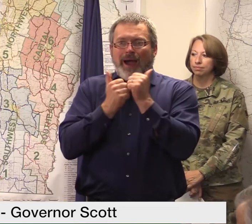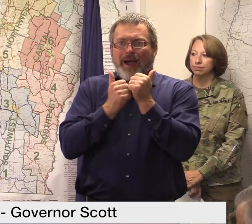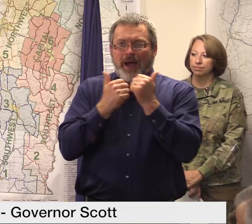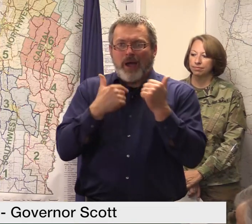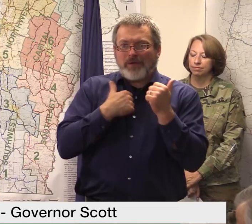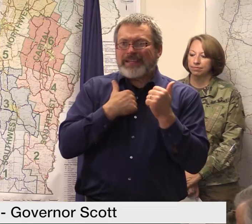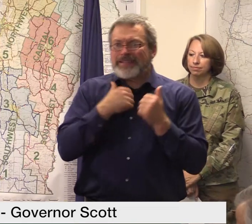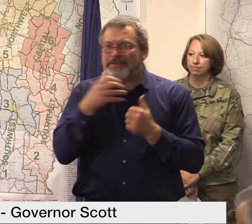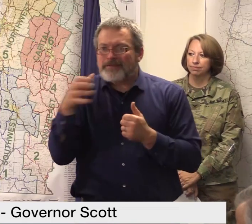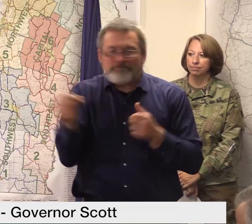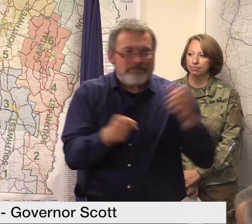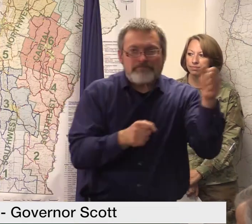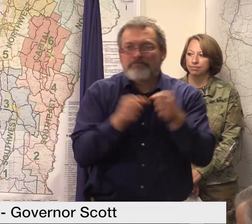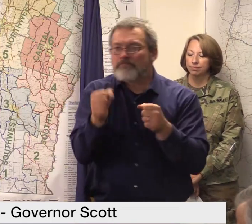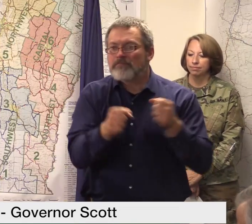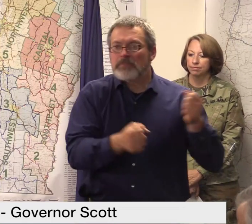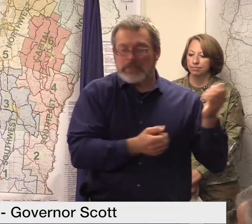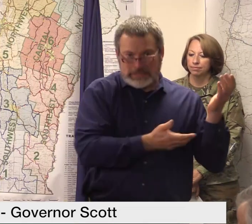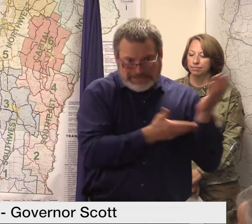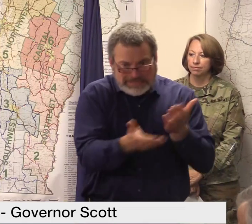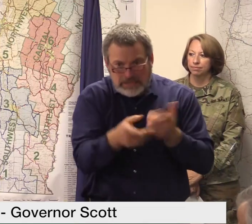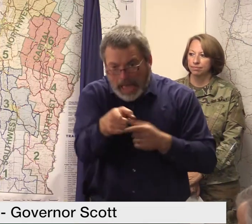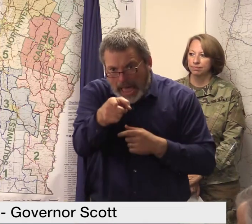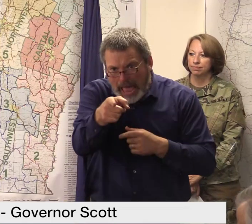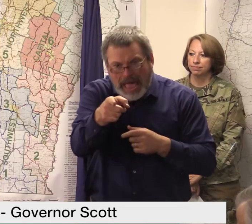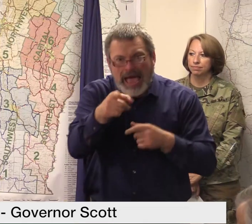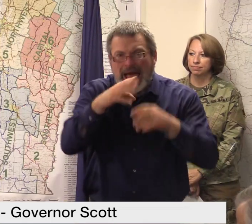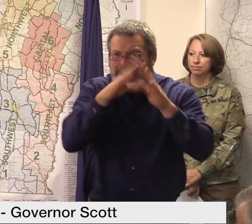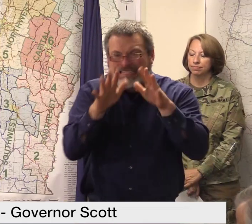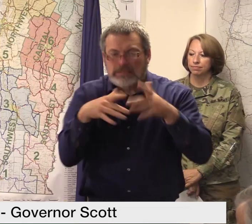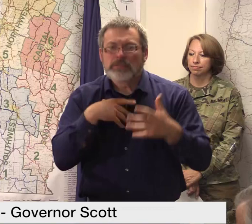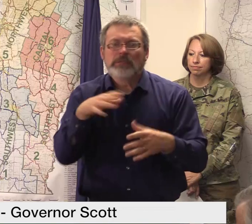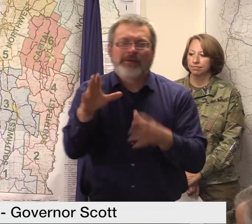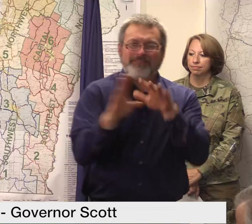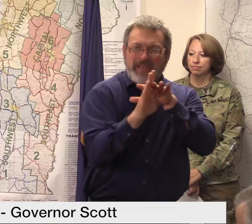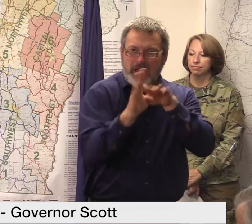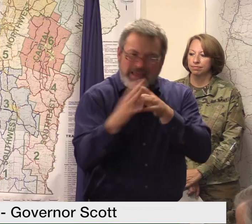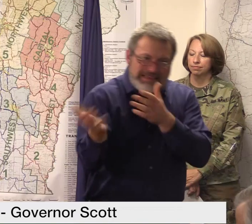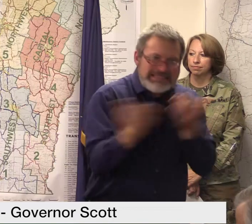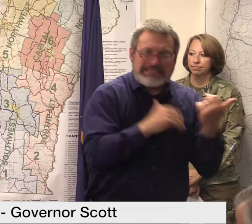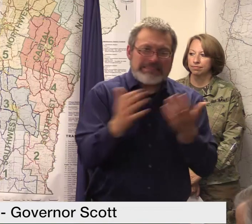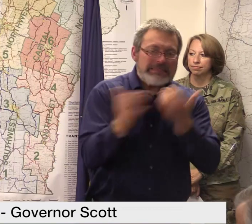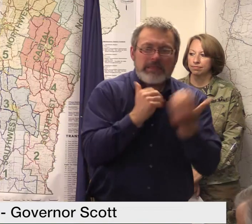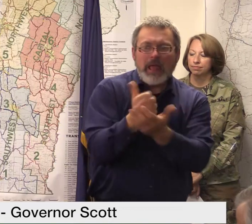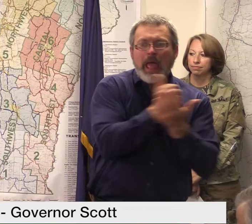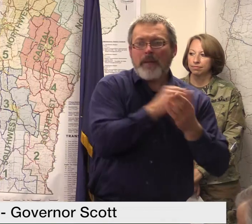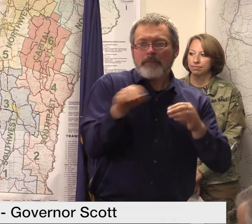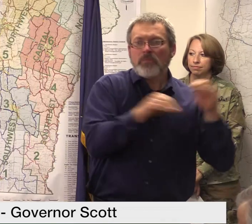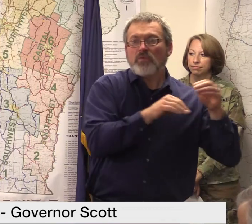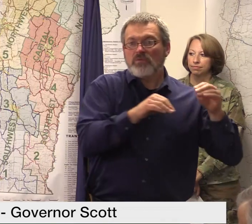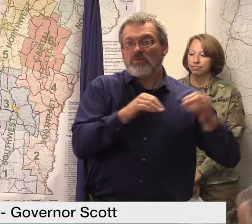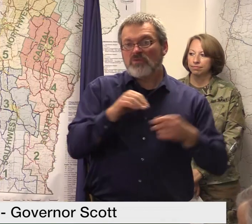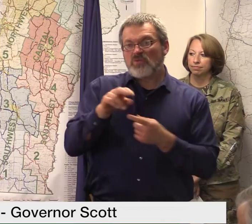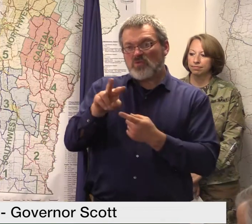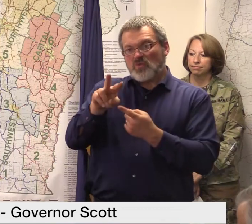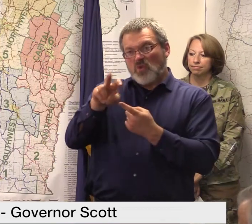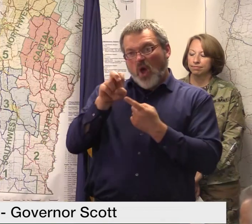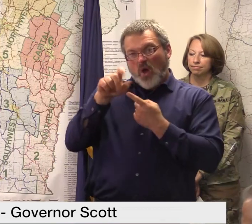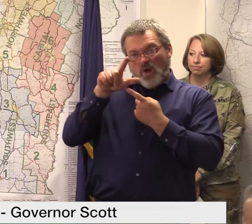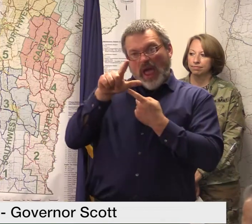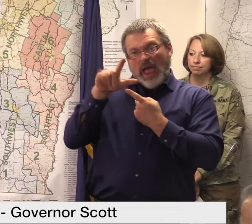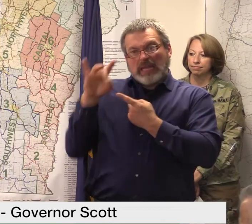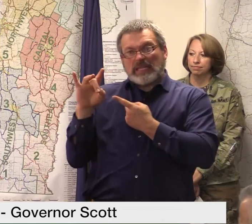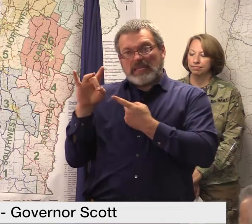228 tons and that is just those that are on the state contract we've addressed the loss of critical